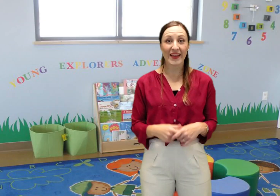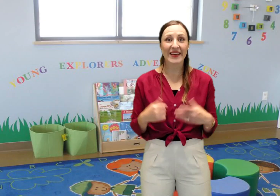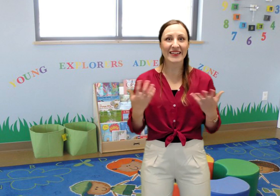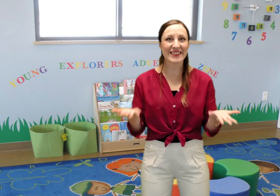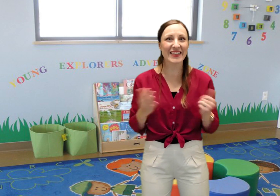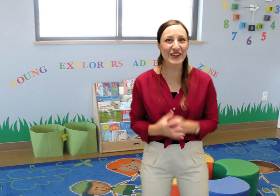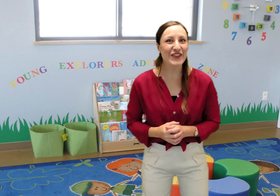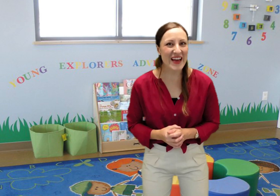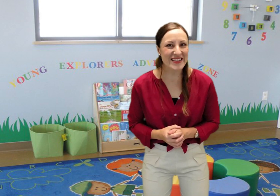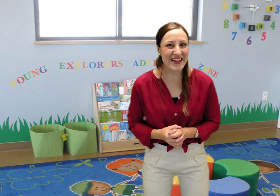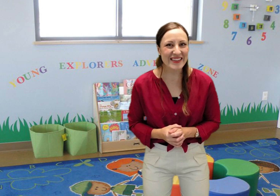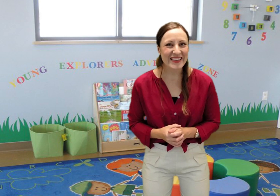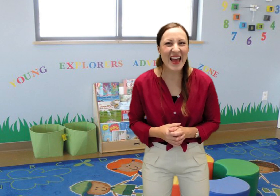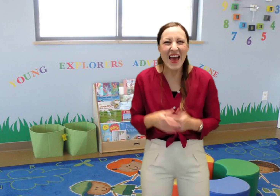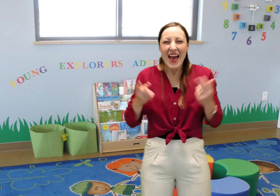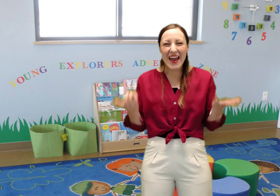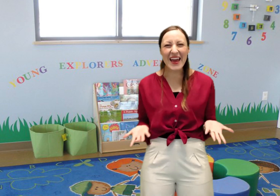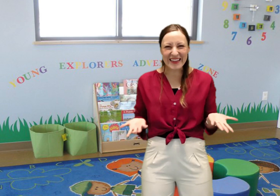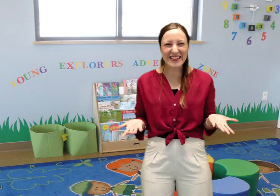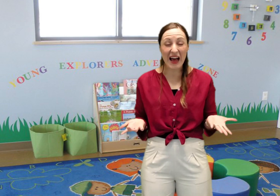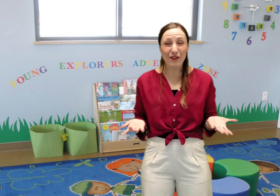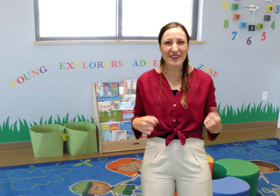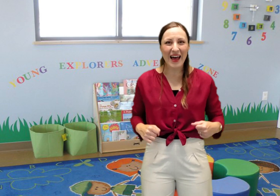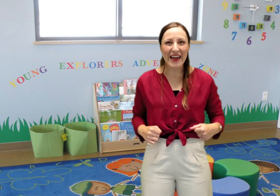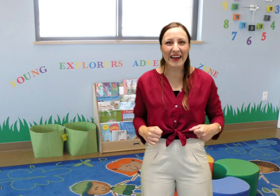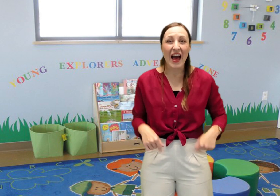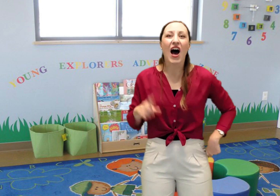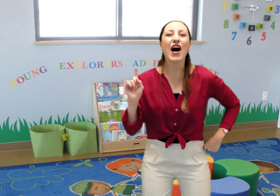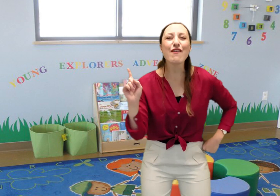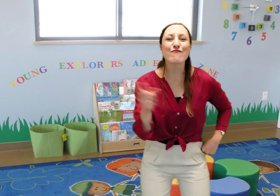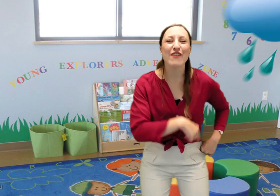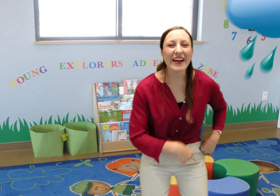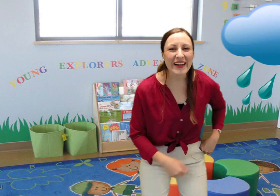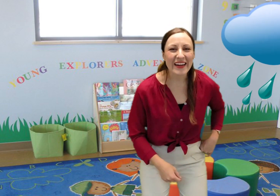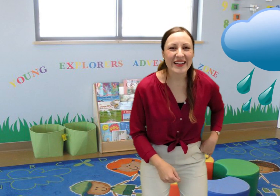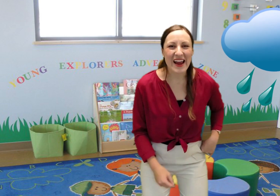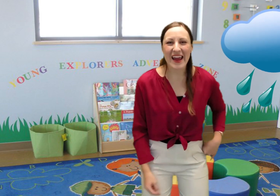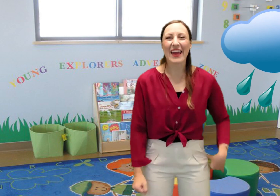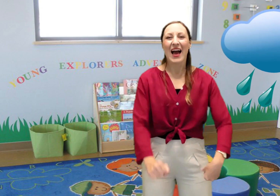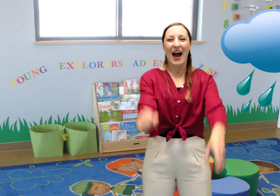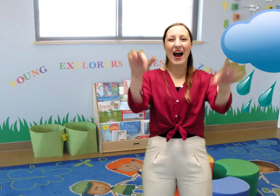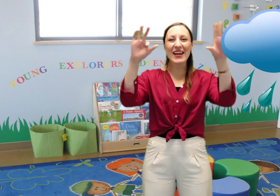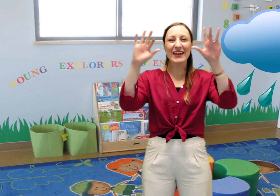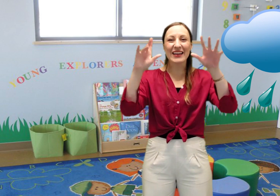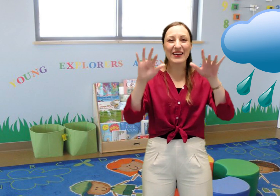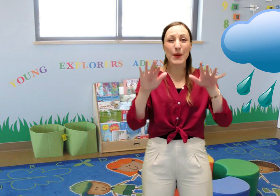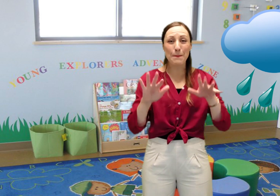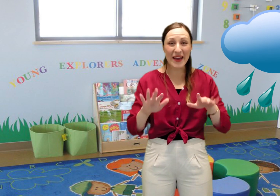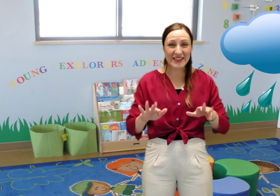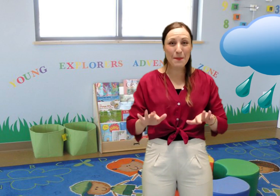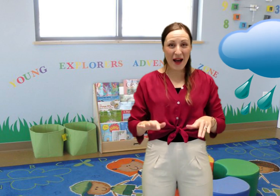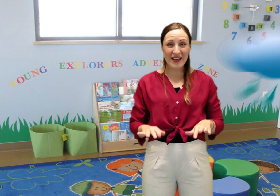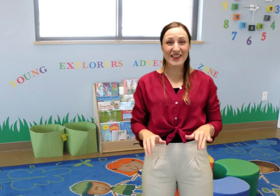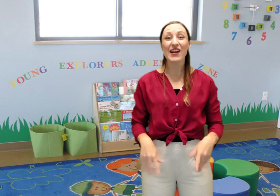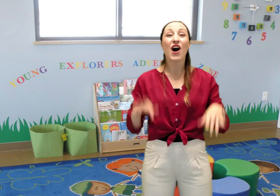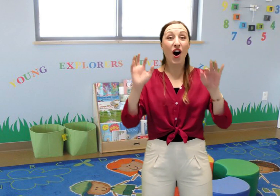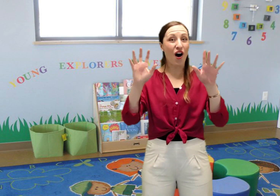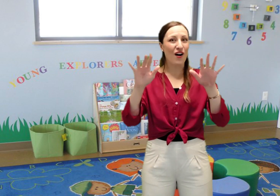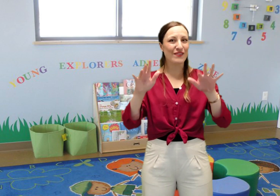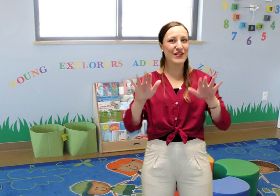did you guess it it sounds like a rainy day i can hear the pitter patter of